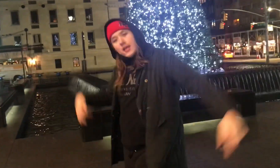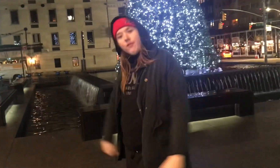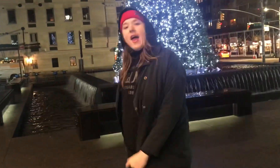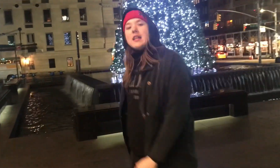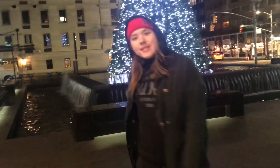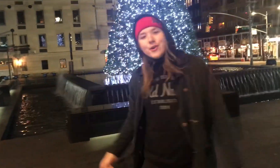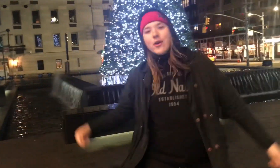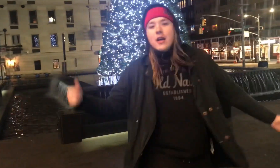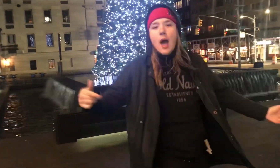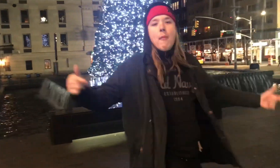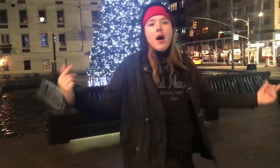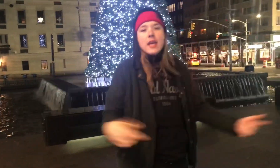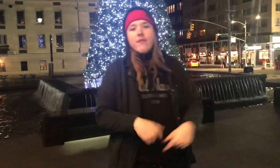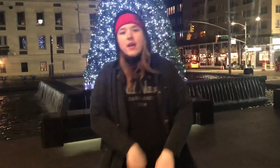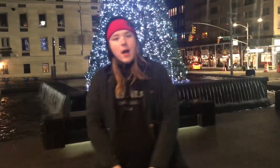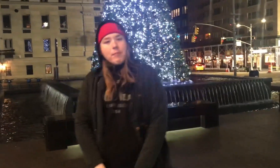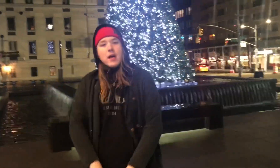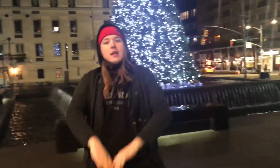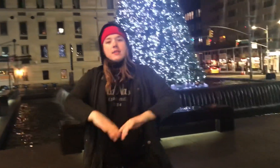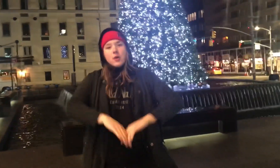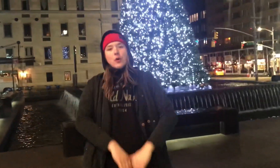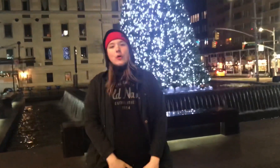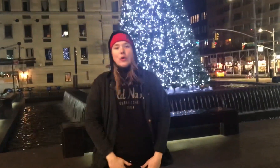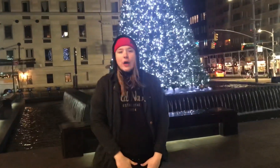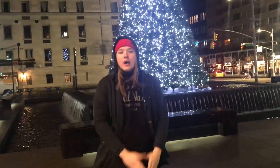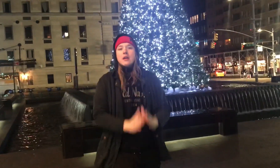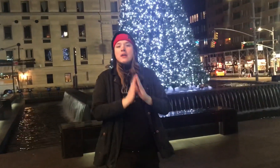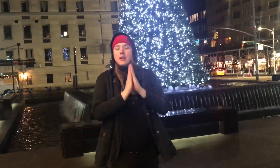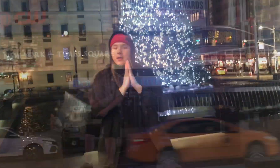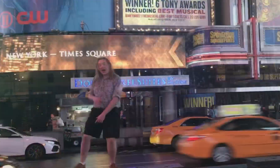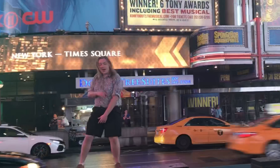born, let your wings fly and soar. Come on, even up the score.